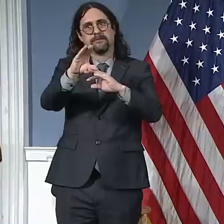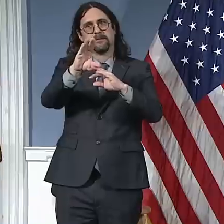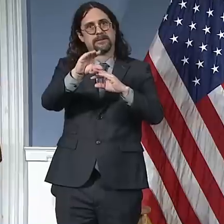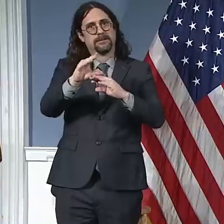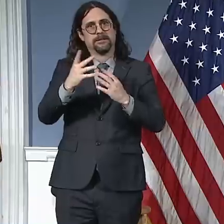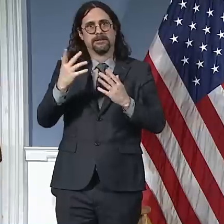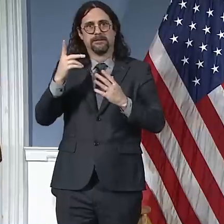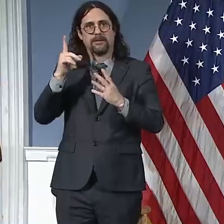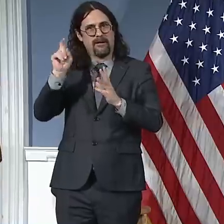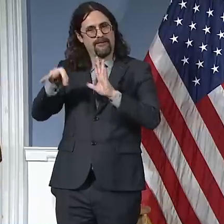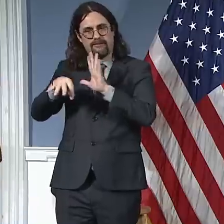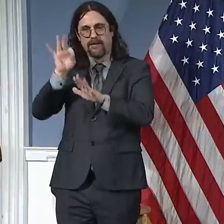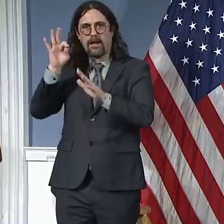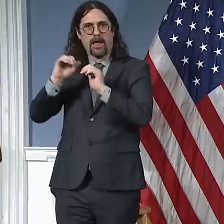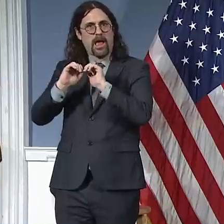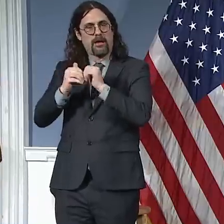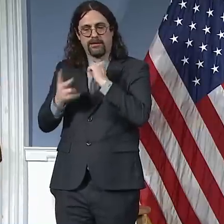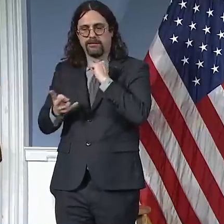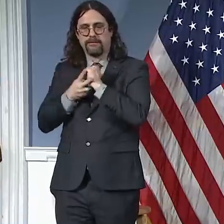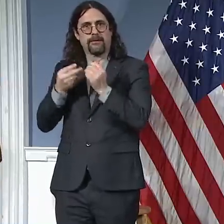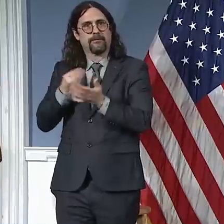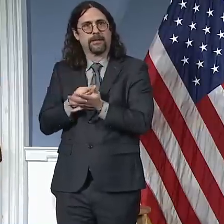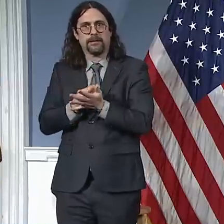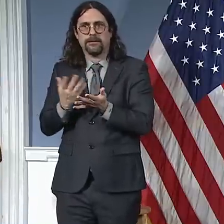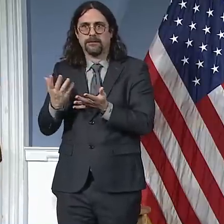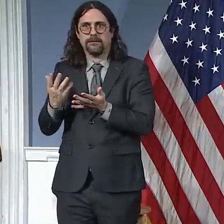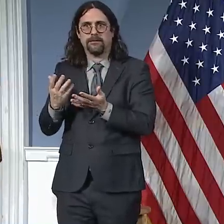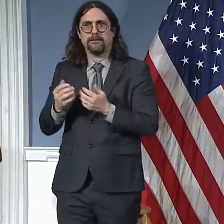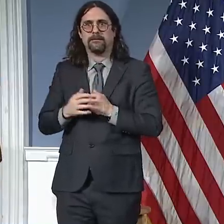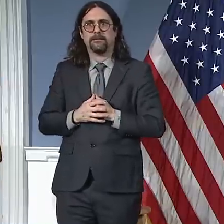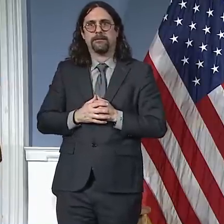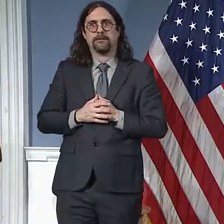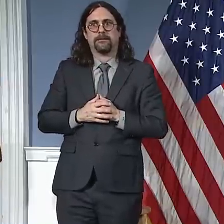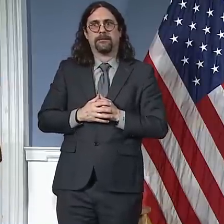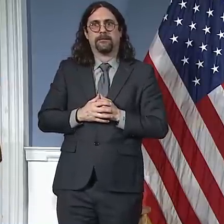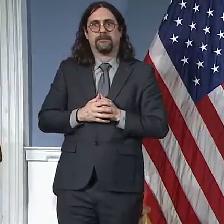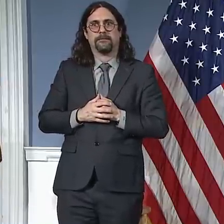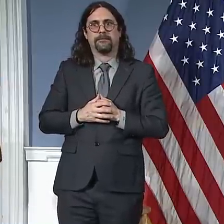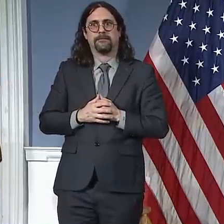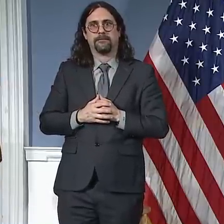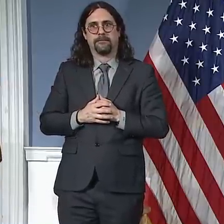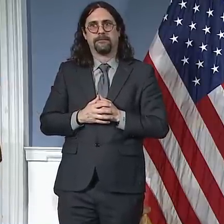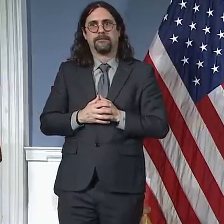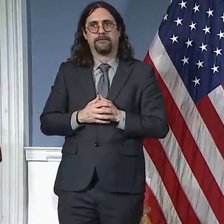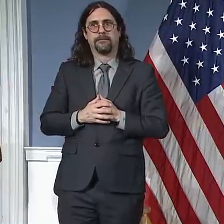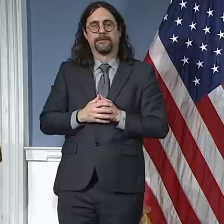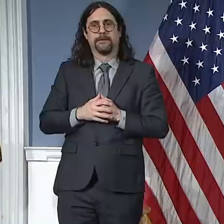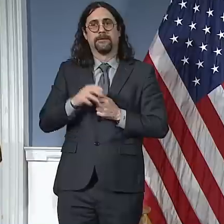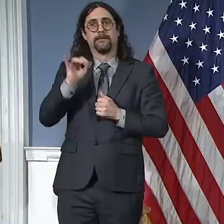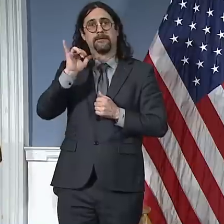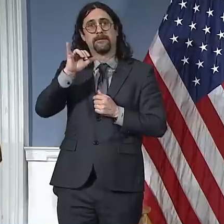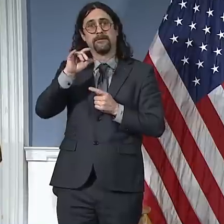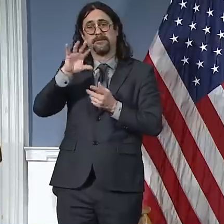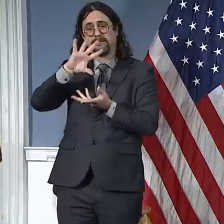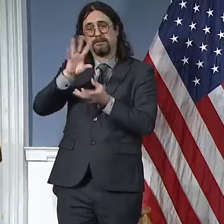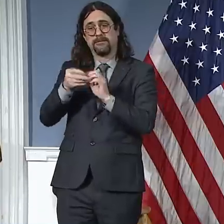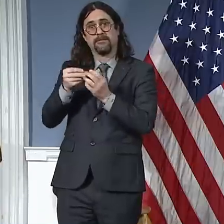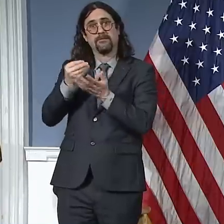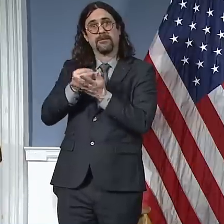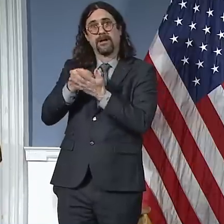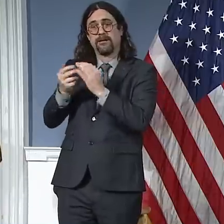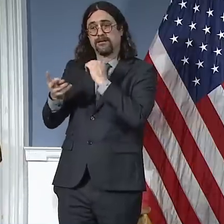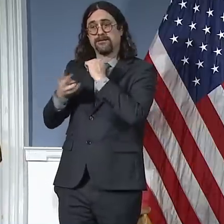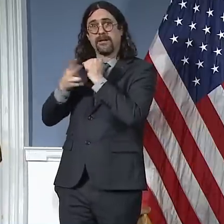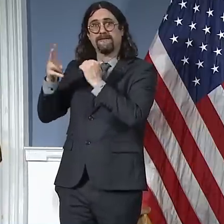$1.3 billion. And everyone who is listening knows that is real money. That is a huge amount of money. And that process has begun